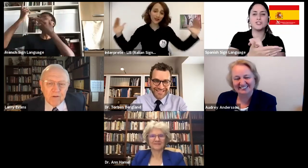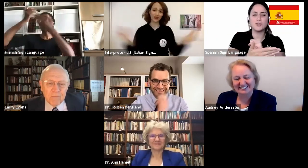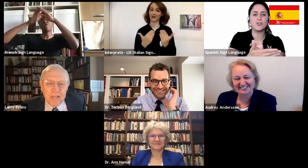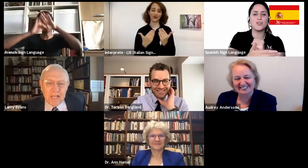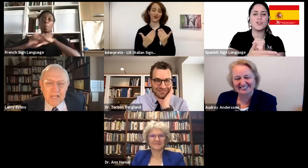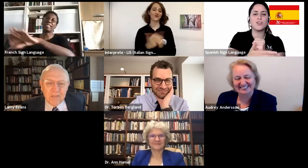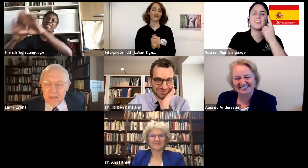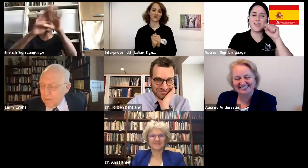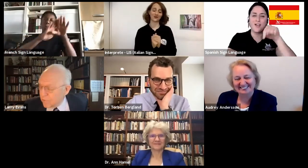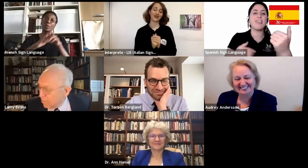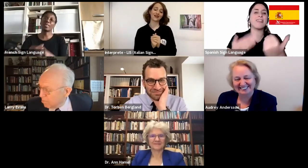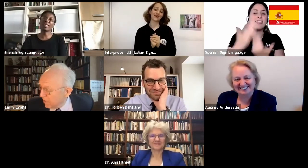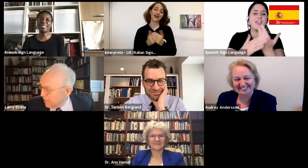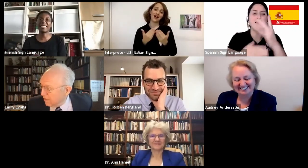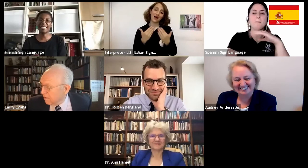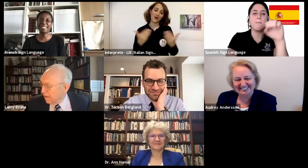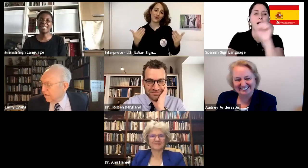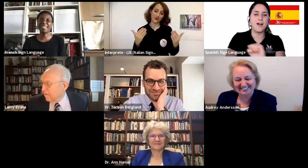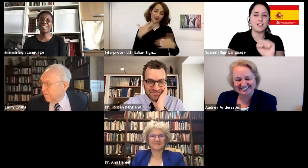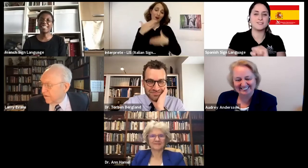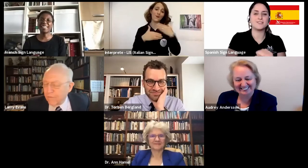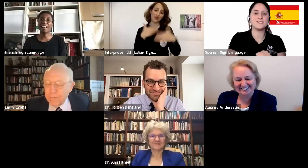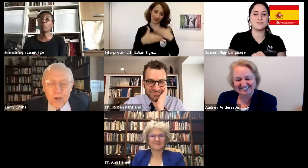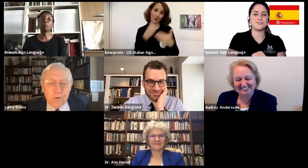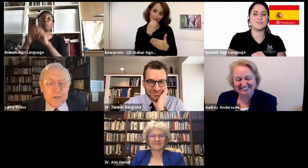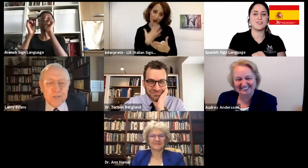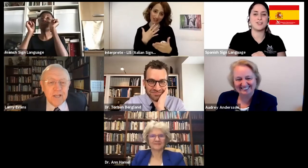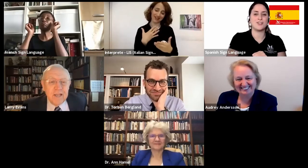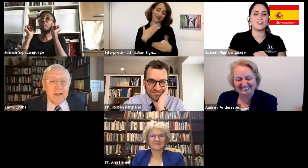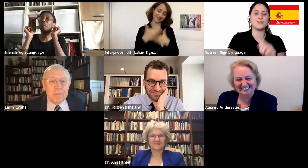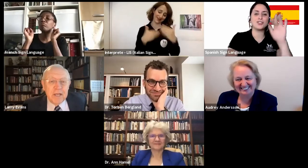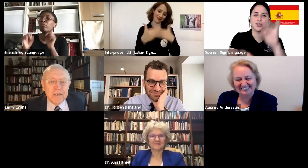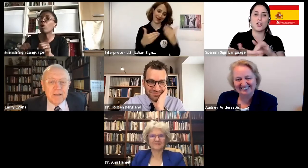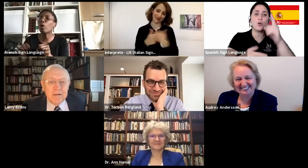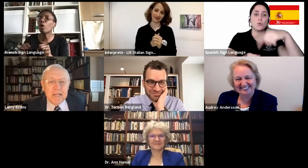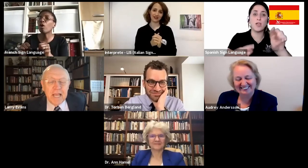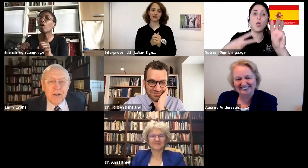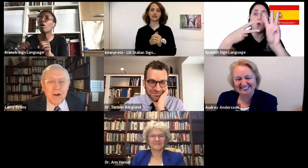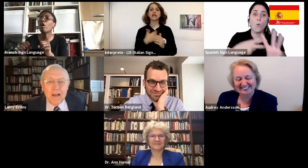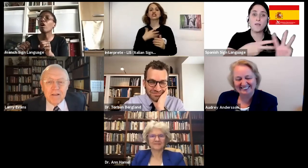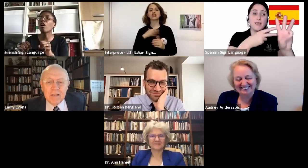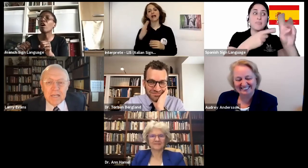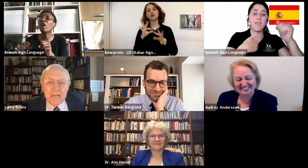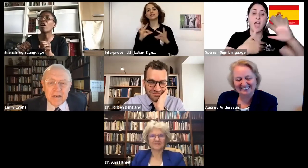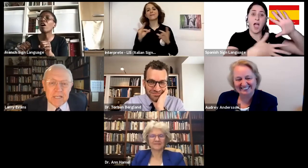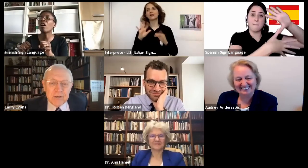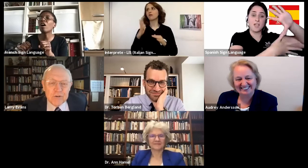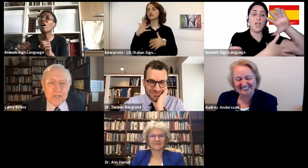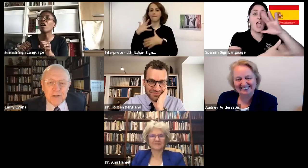website as well. That comes up in a few hours, but at eight o'clock